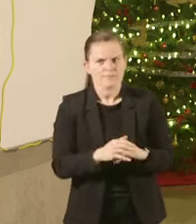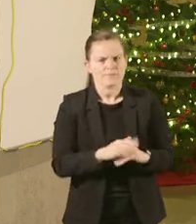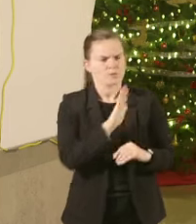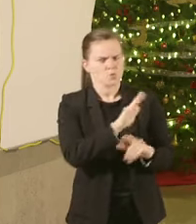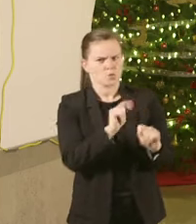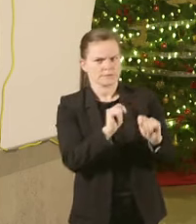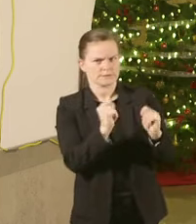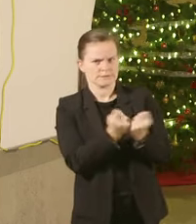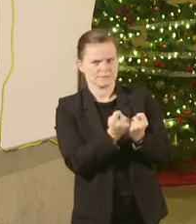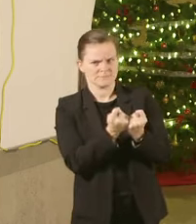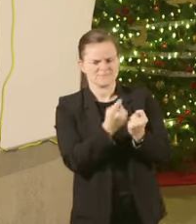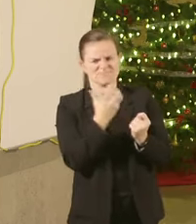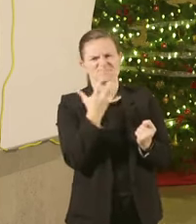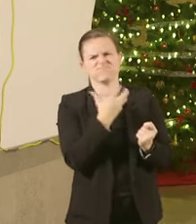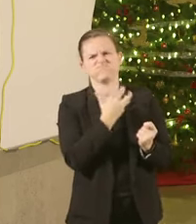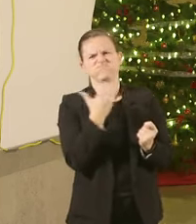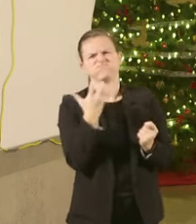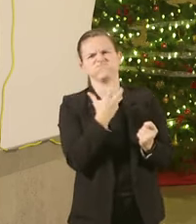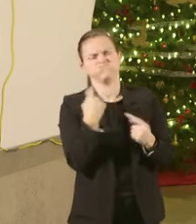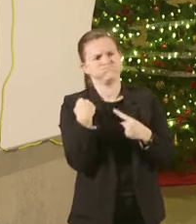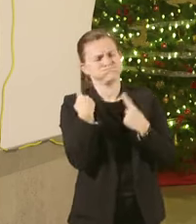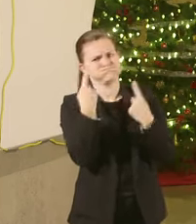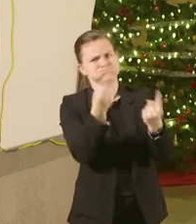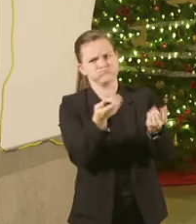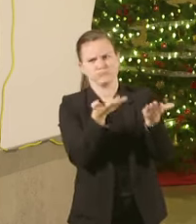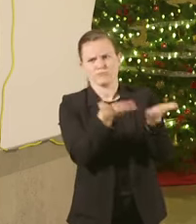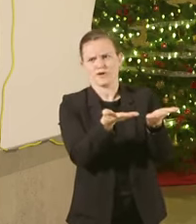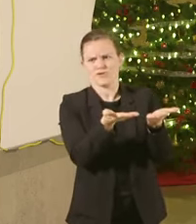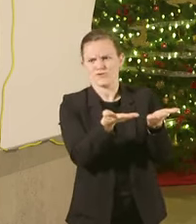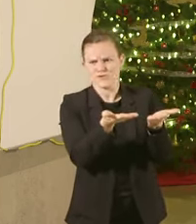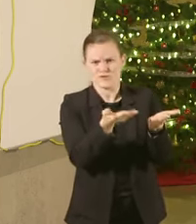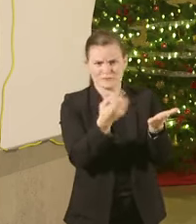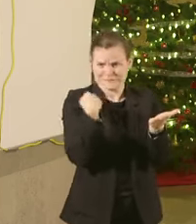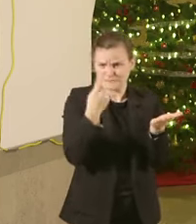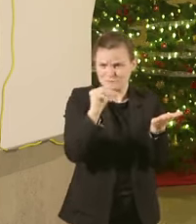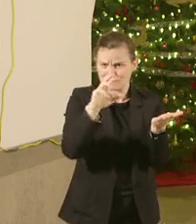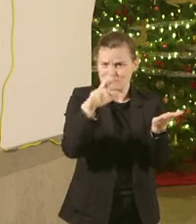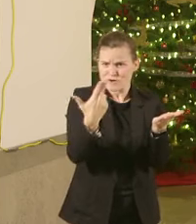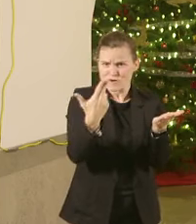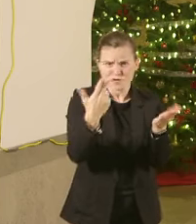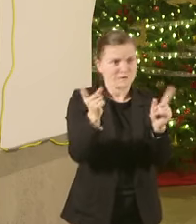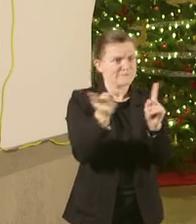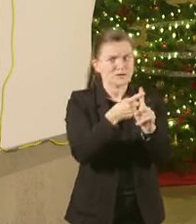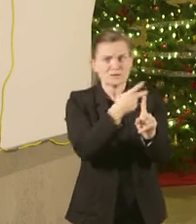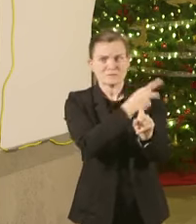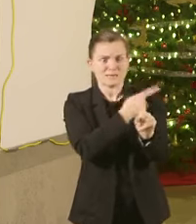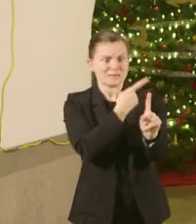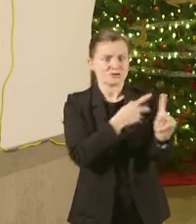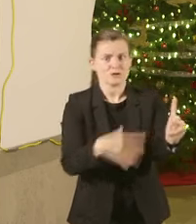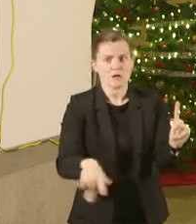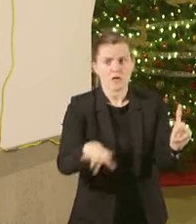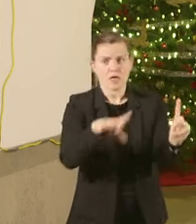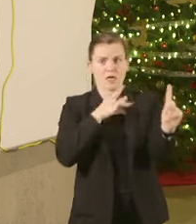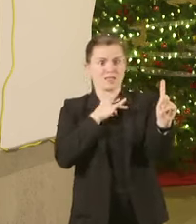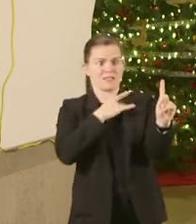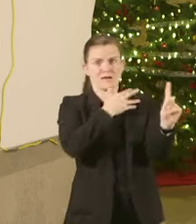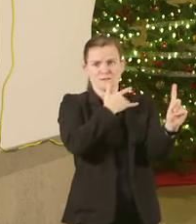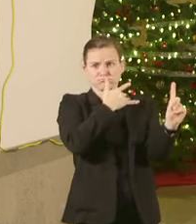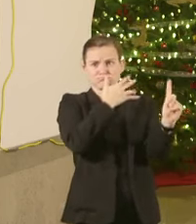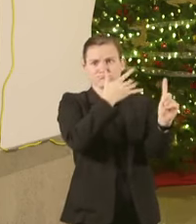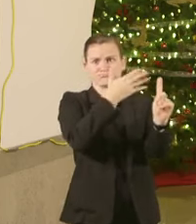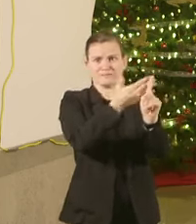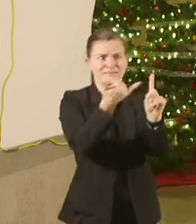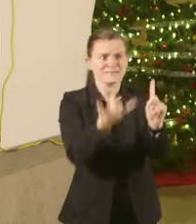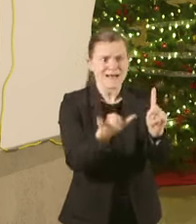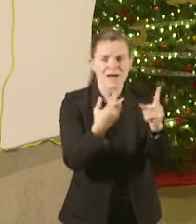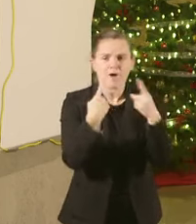every step of the way from early March when we first got our first patients on the pandemic to this important announcement today and I want to thank you